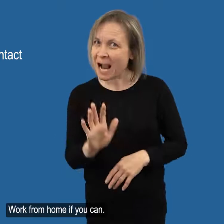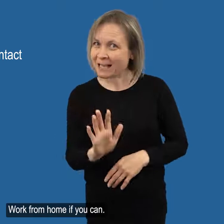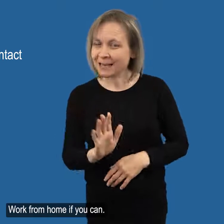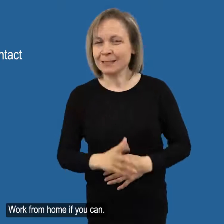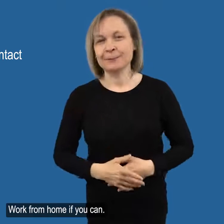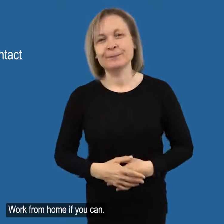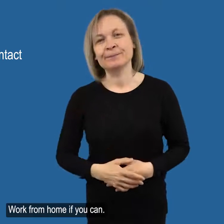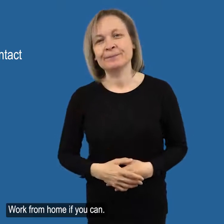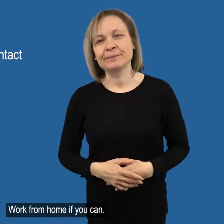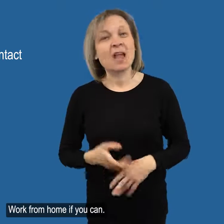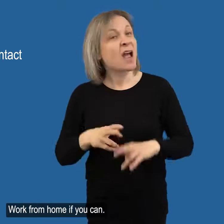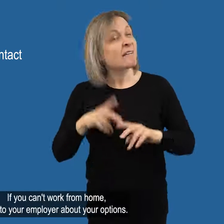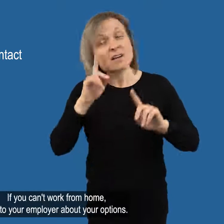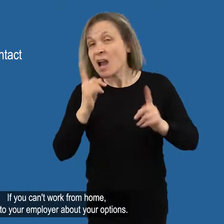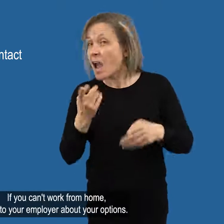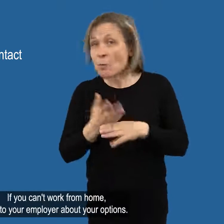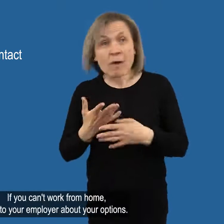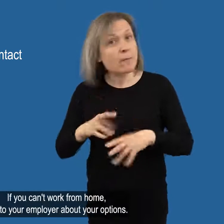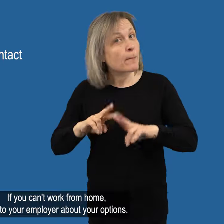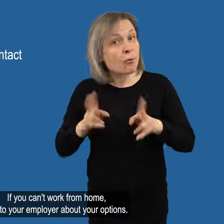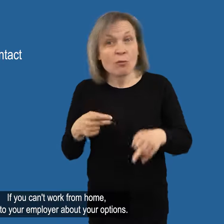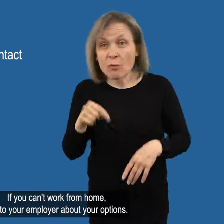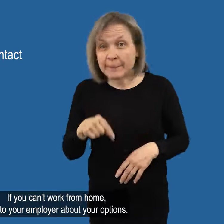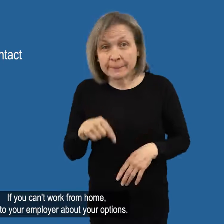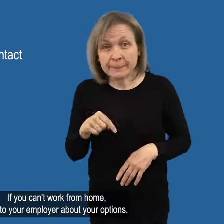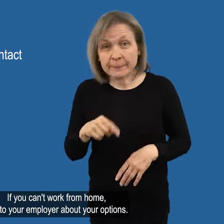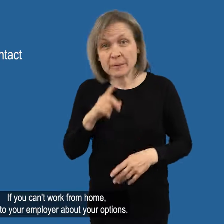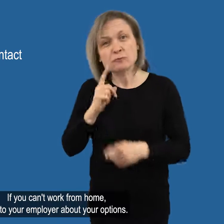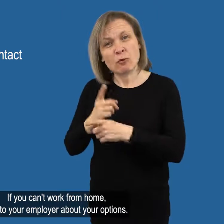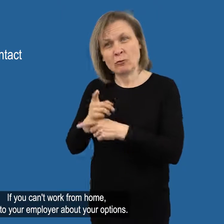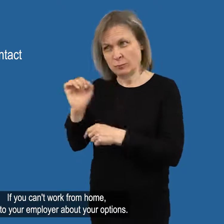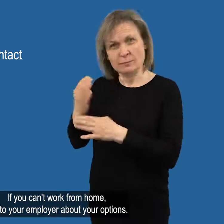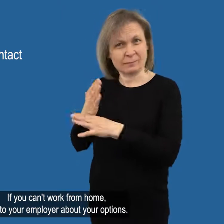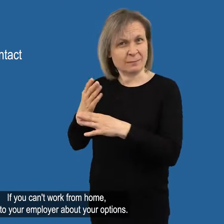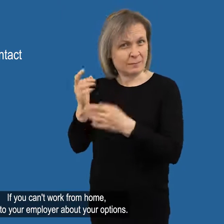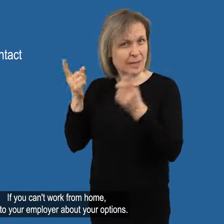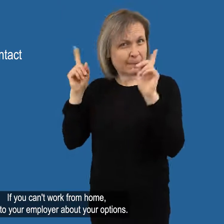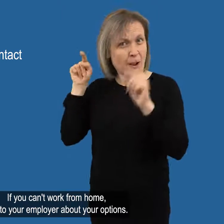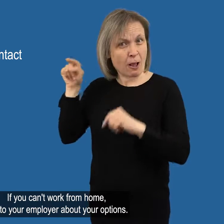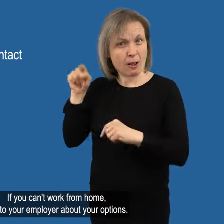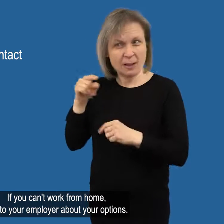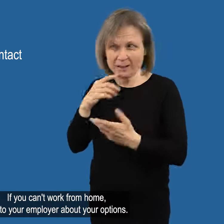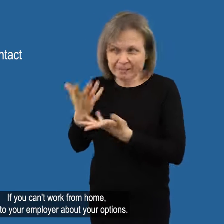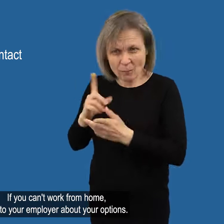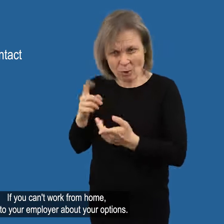Work from home if you can If you can't work from home, talk to your employer about your options